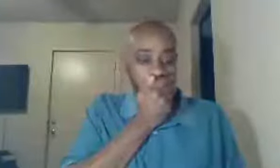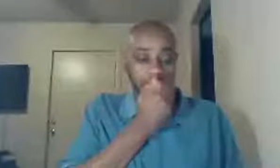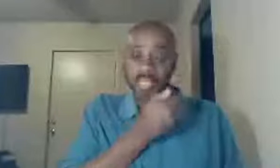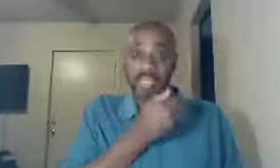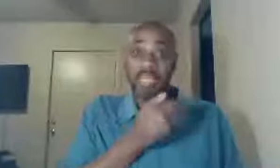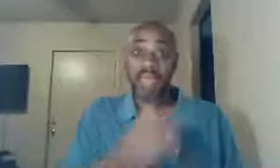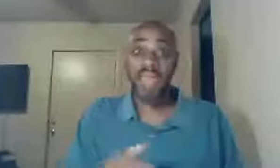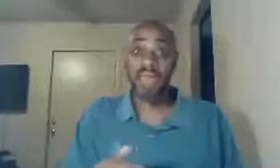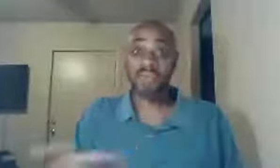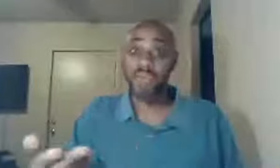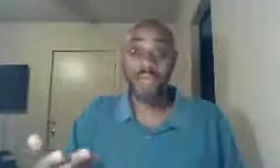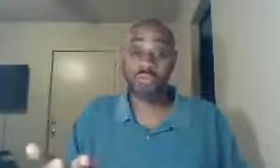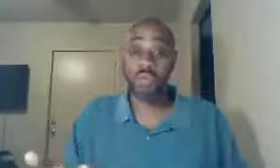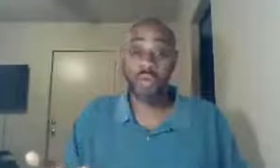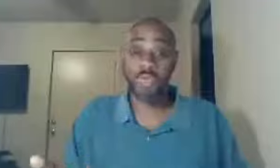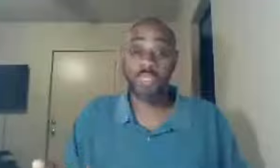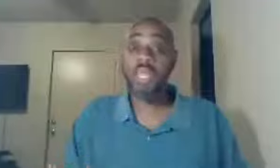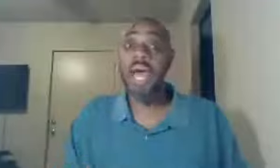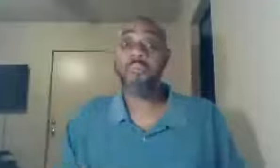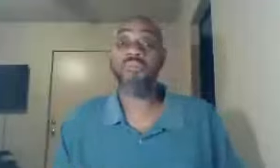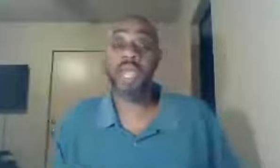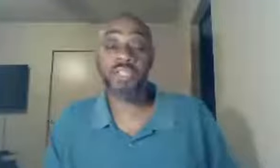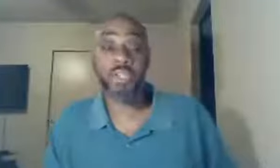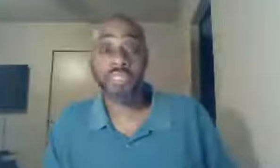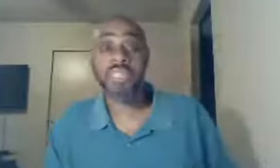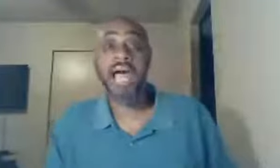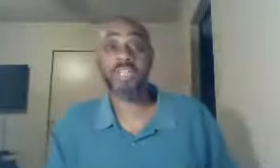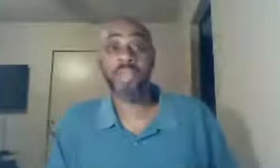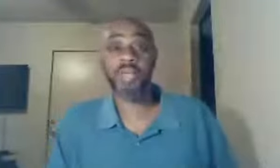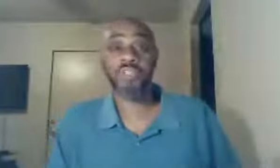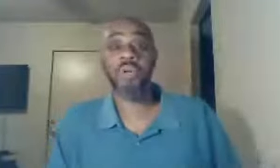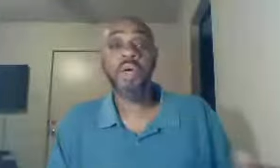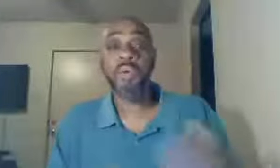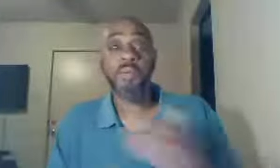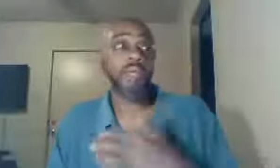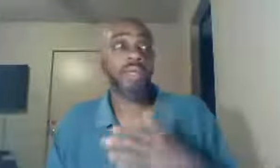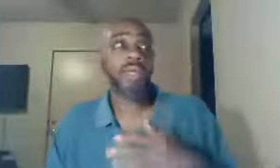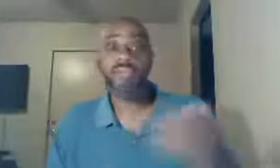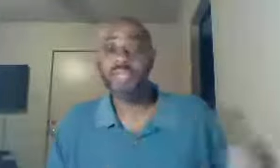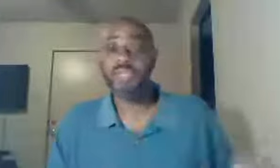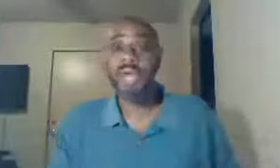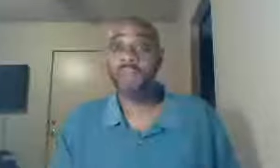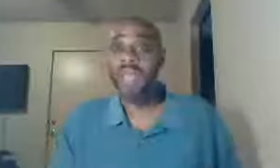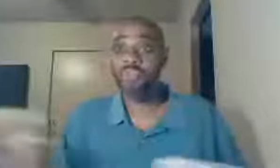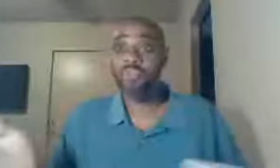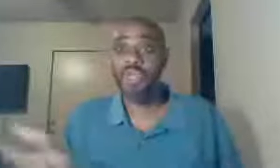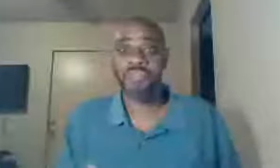I said that out loud, so I might as well work with it, I'm afraid to lose a tithe pair, so we better, eventually, now we got two services,